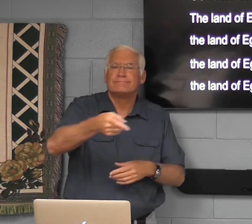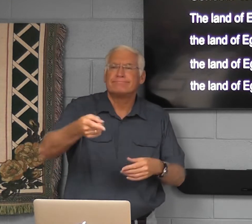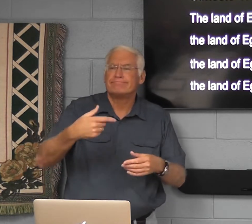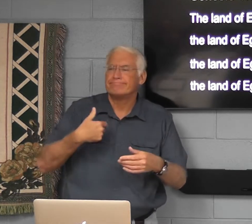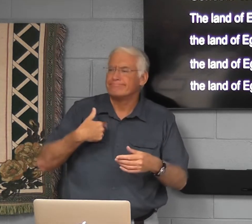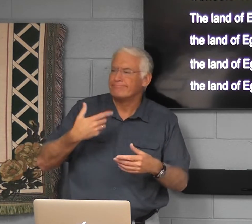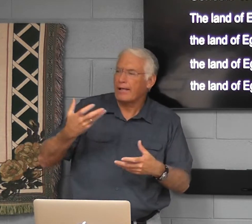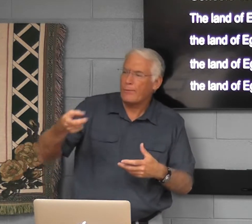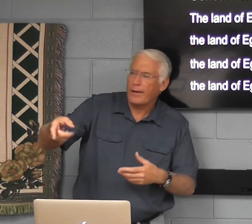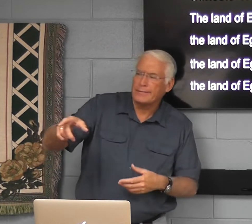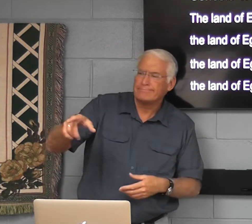Whatever you want.